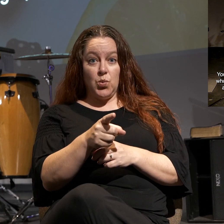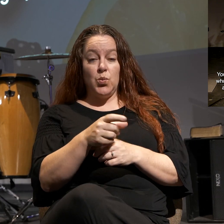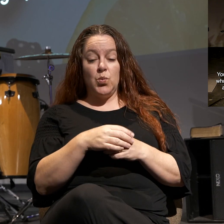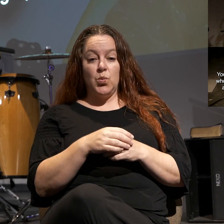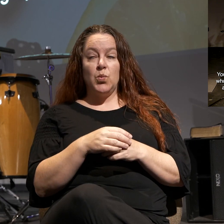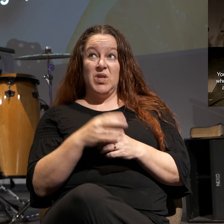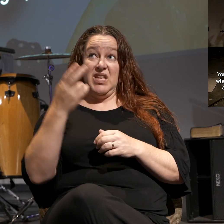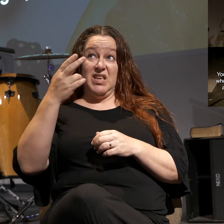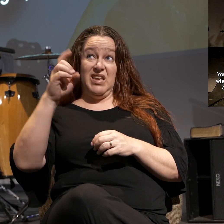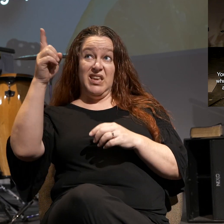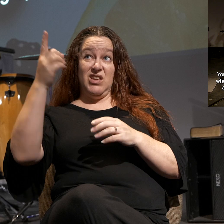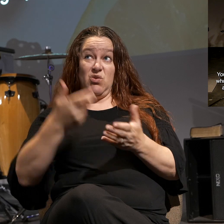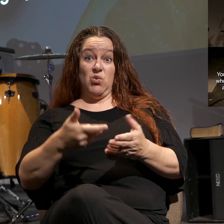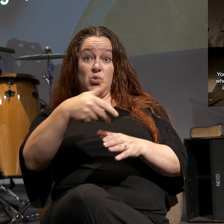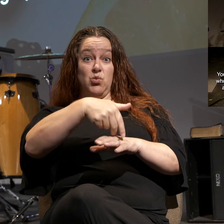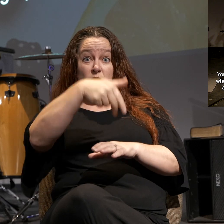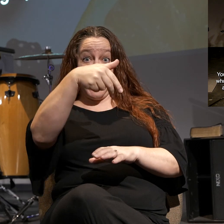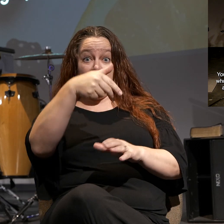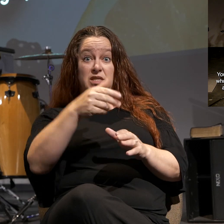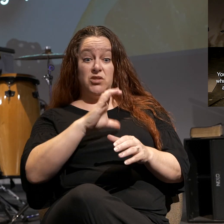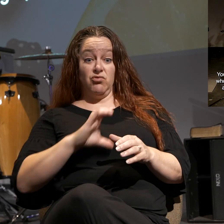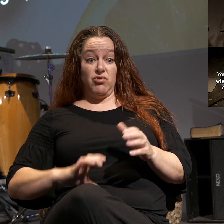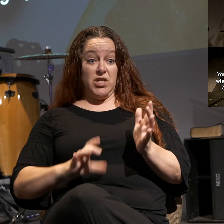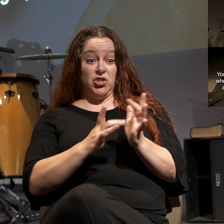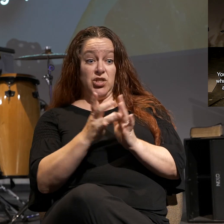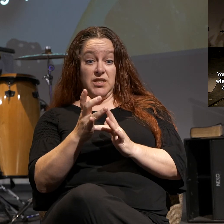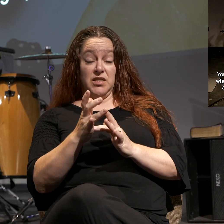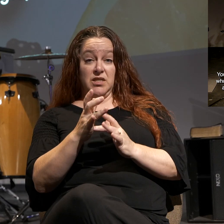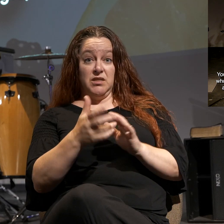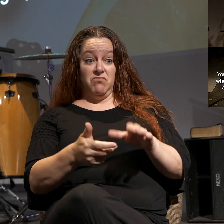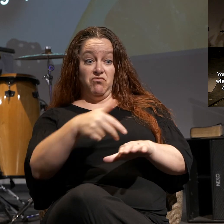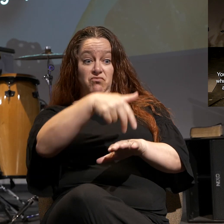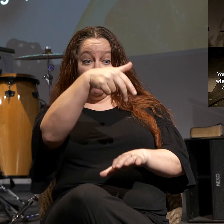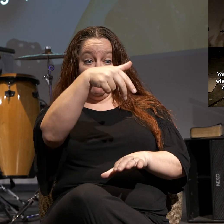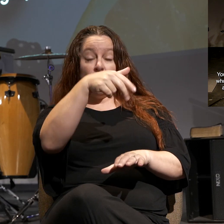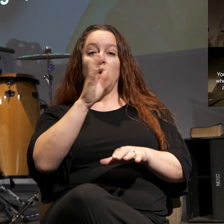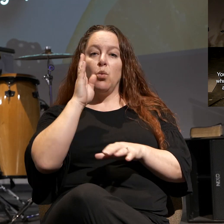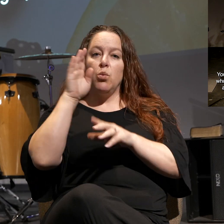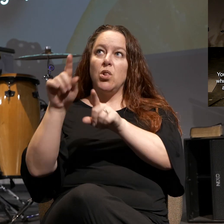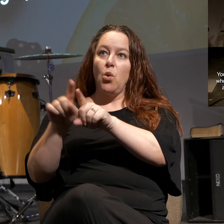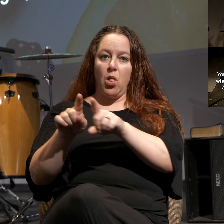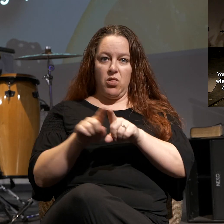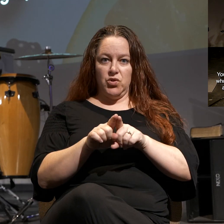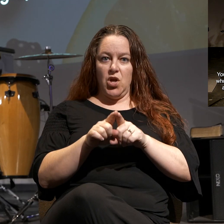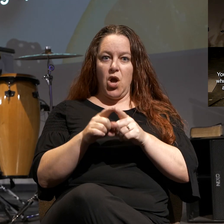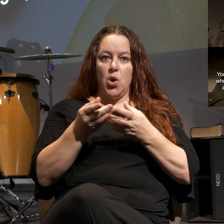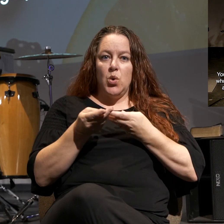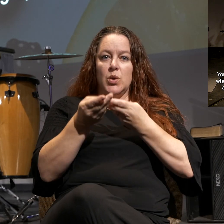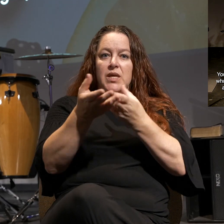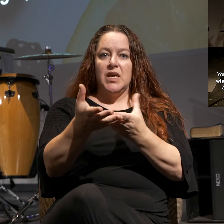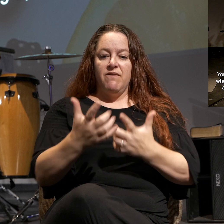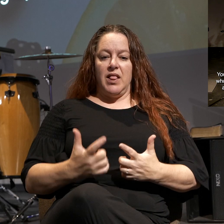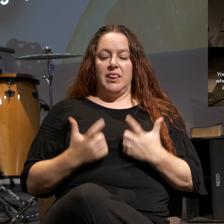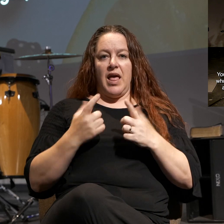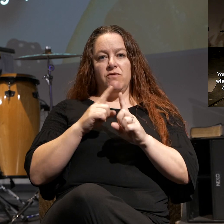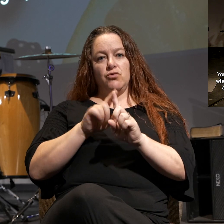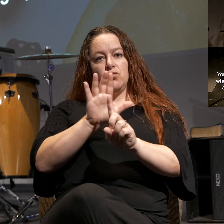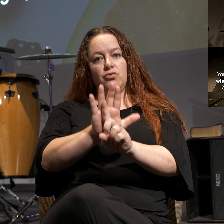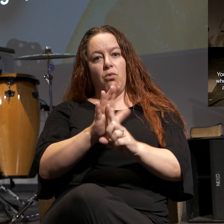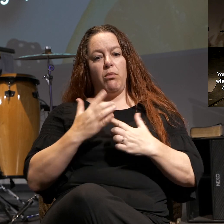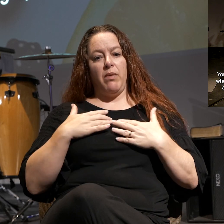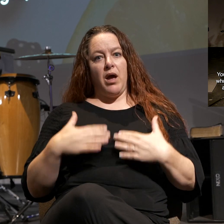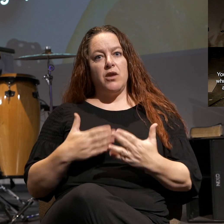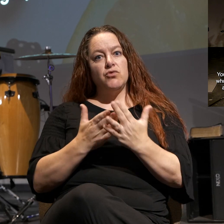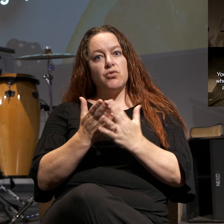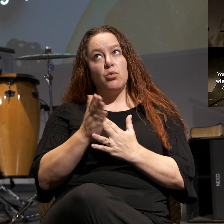He who raised Christ Jesus from the dead will also, will also give life to your mortal bodies